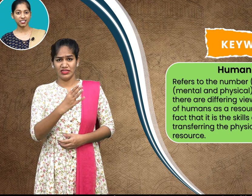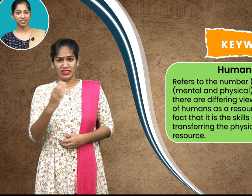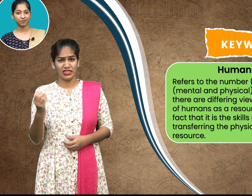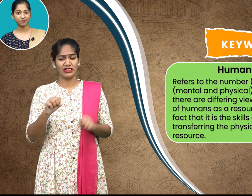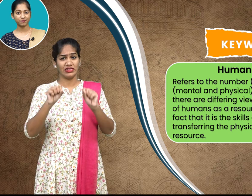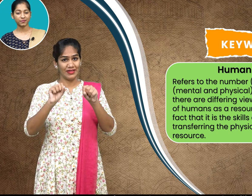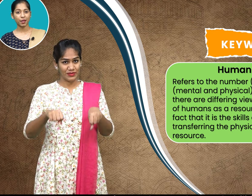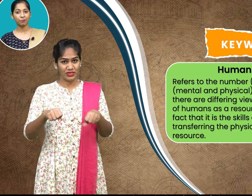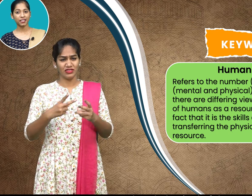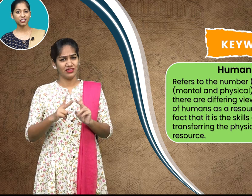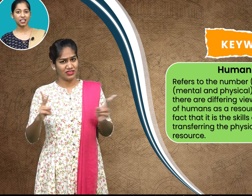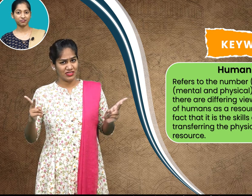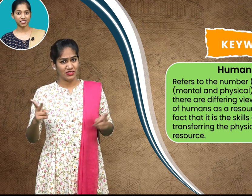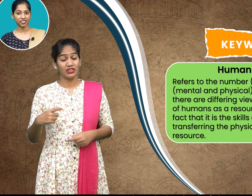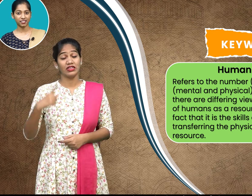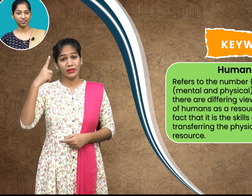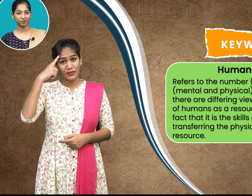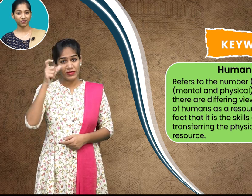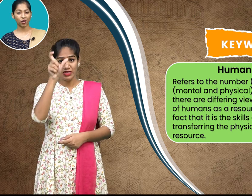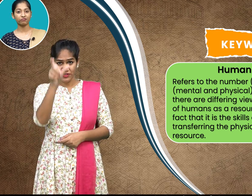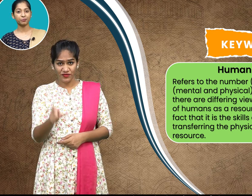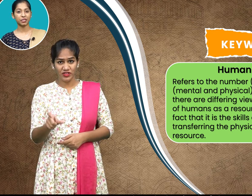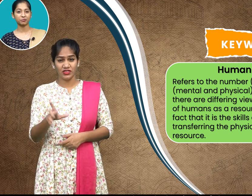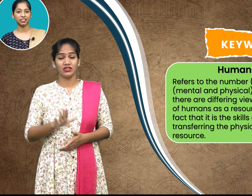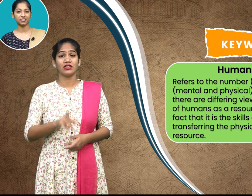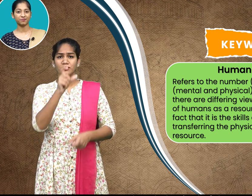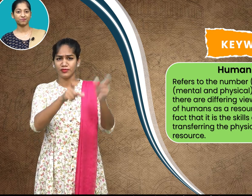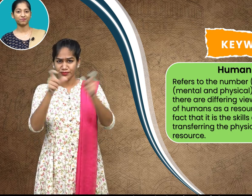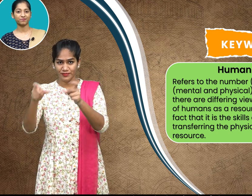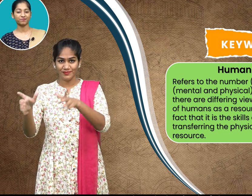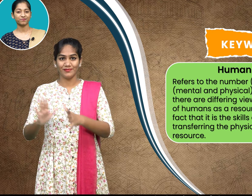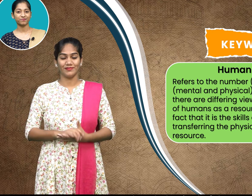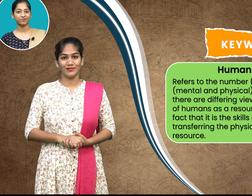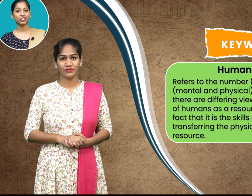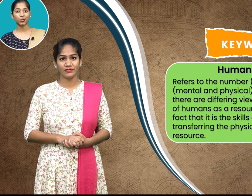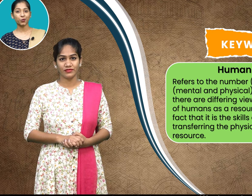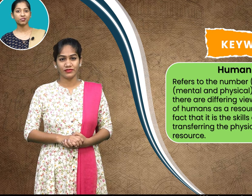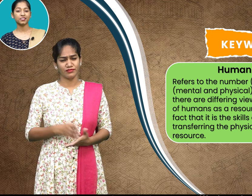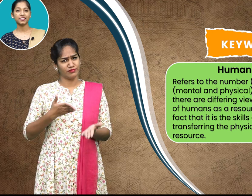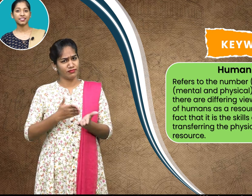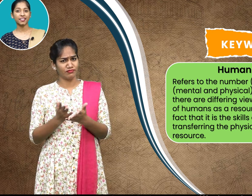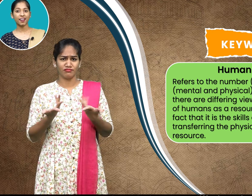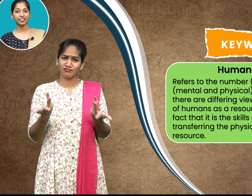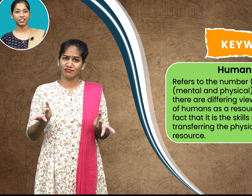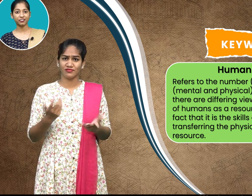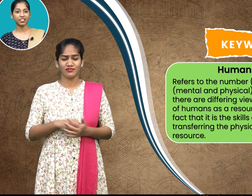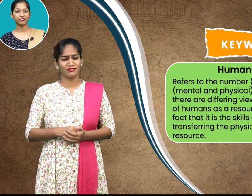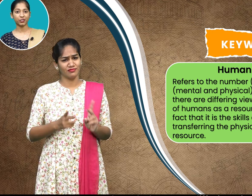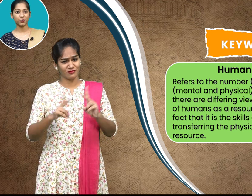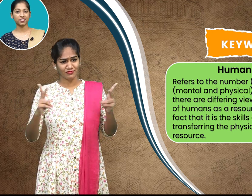mental and physical of the people so there are differing views